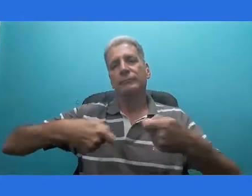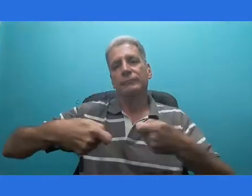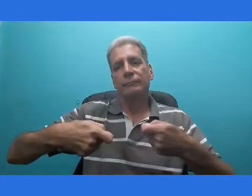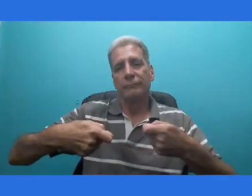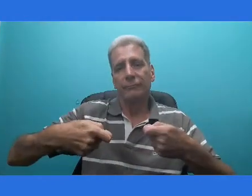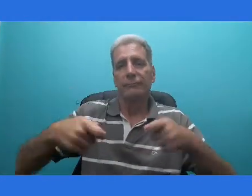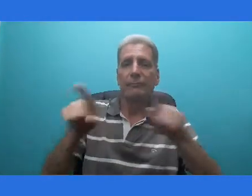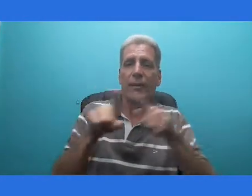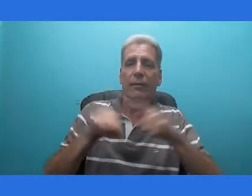Nine.